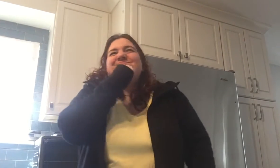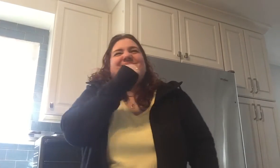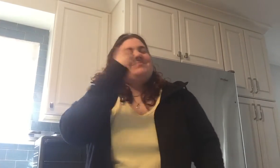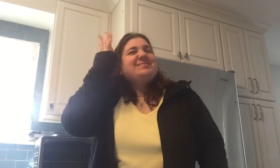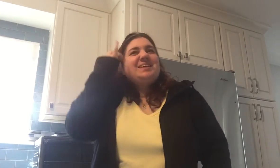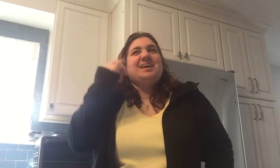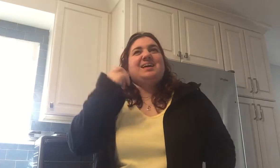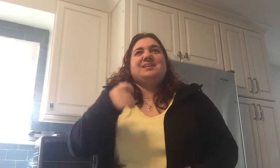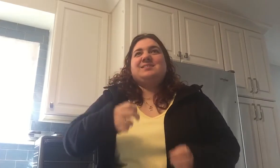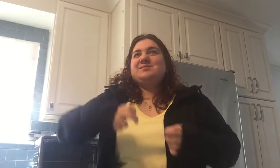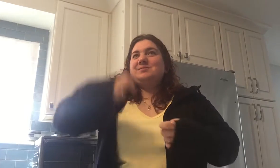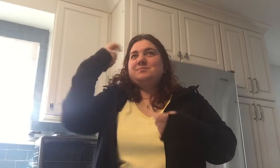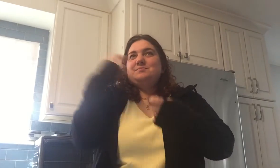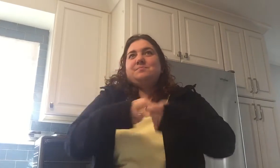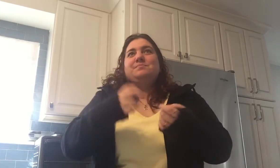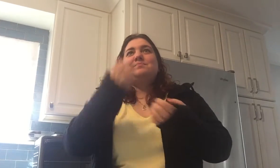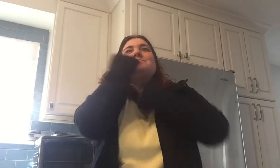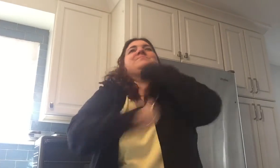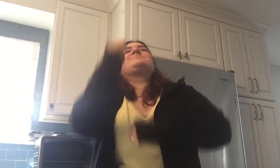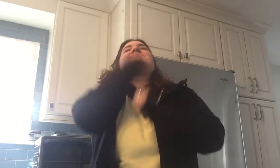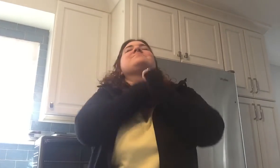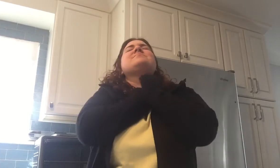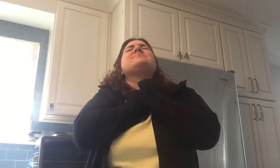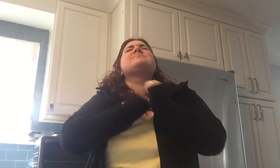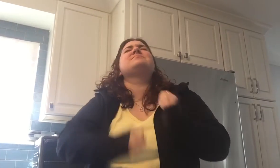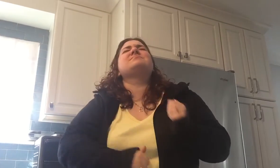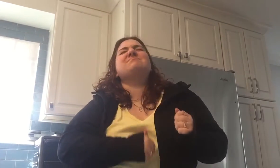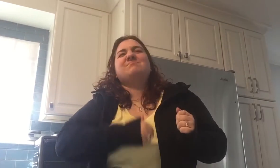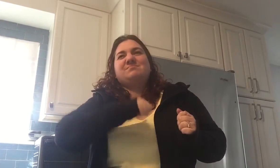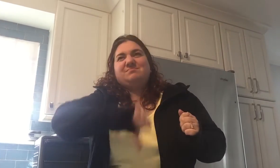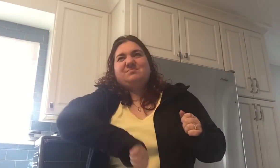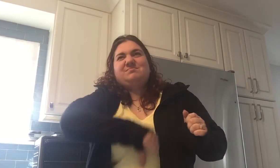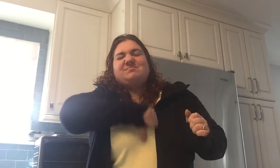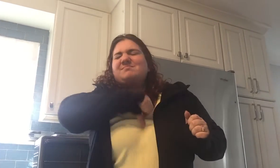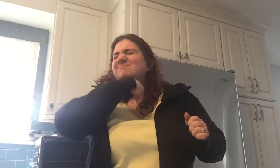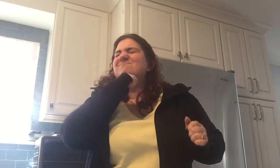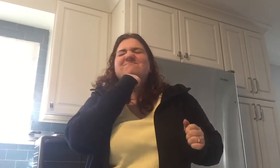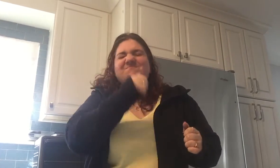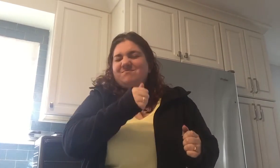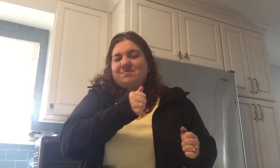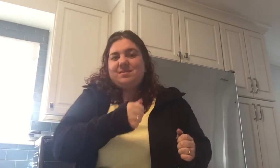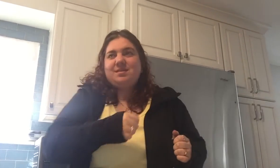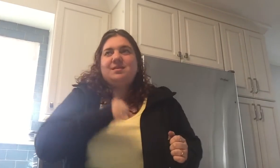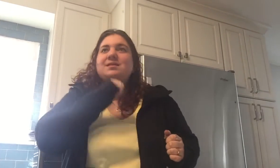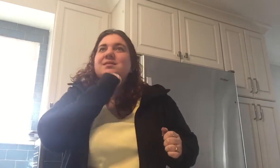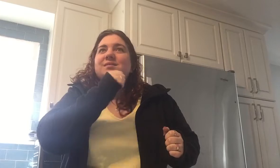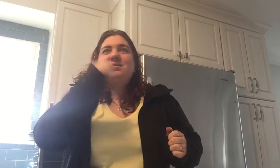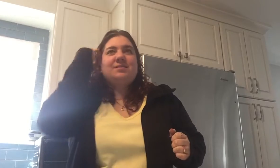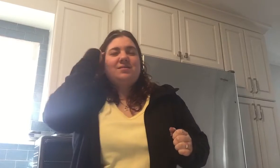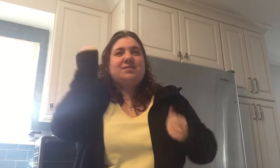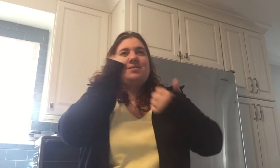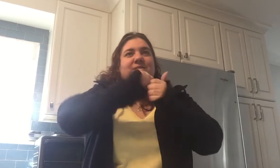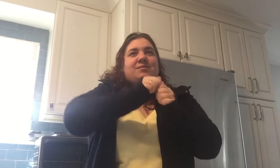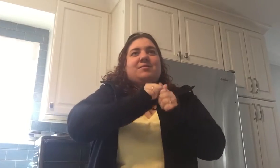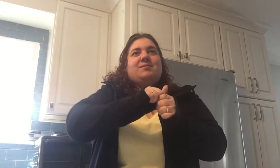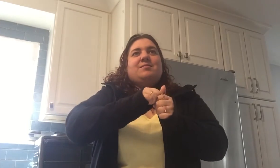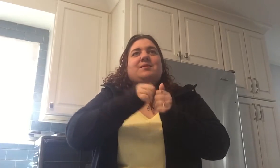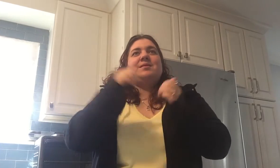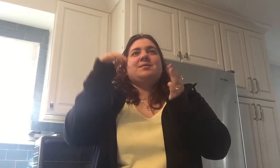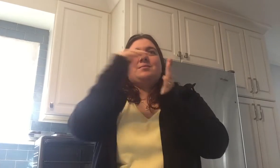I don't know why it's so hard to swallow our pride And I don't know how